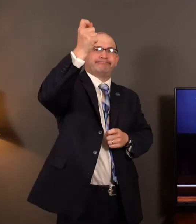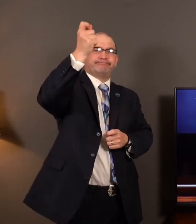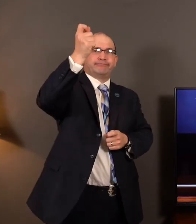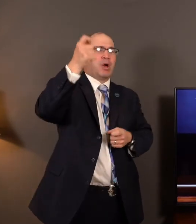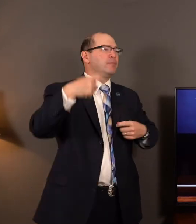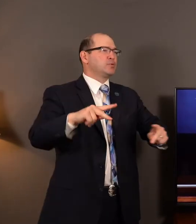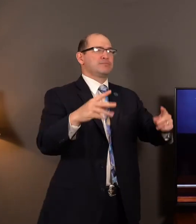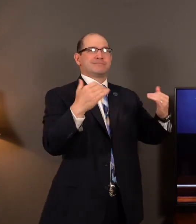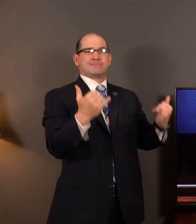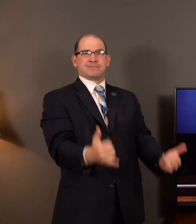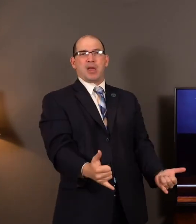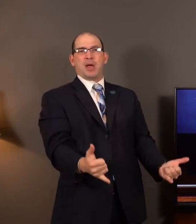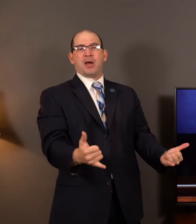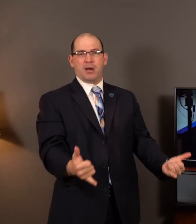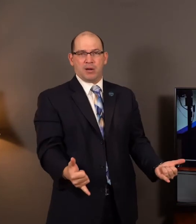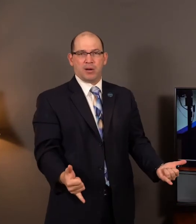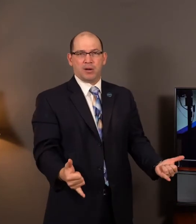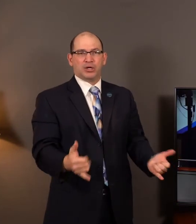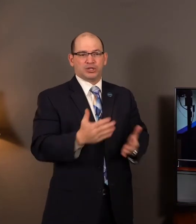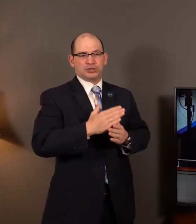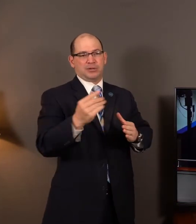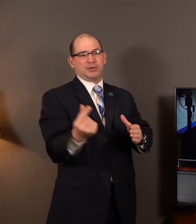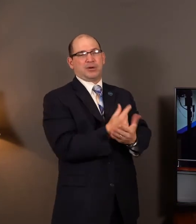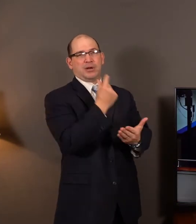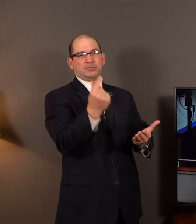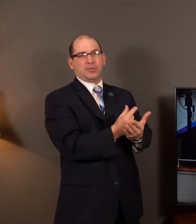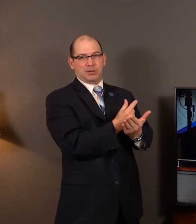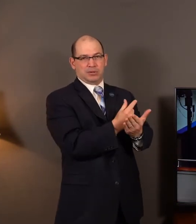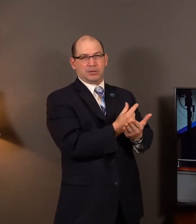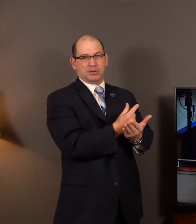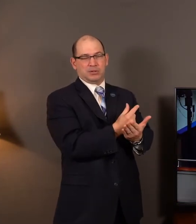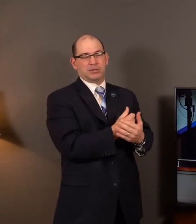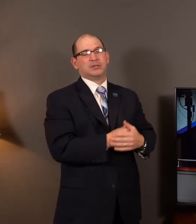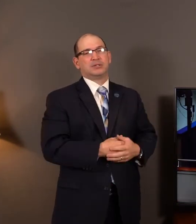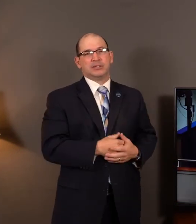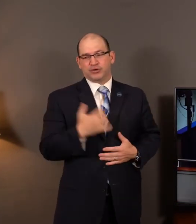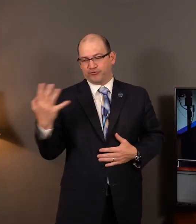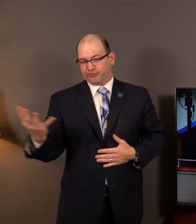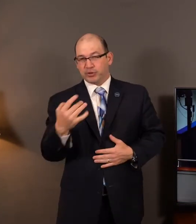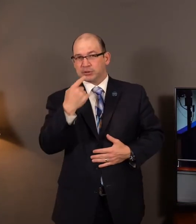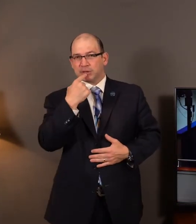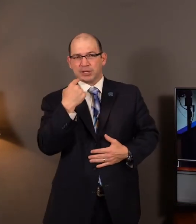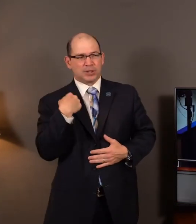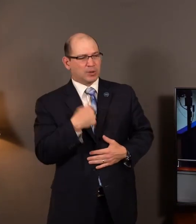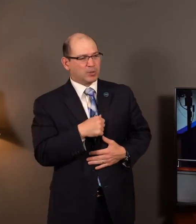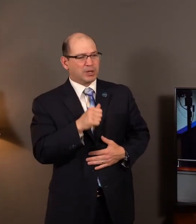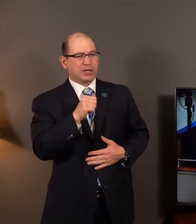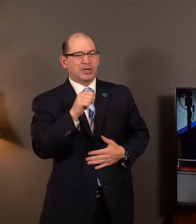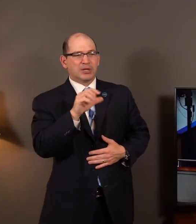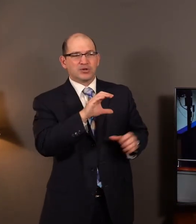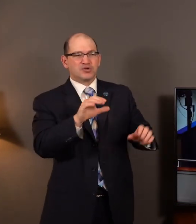and sharing the gospel of the Lord Jesus Christ. They said, we do not well.